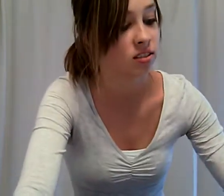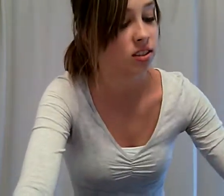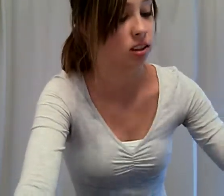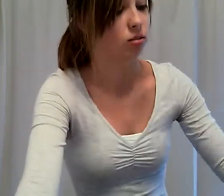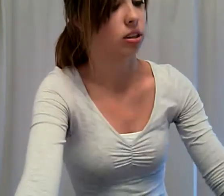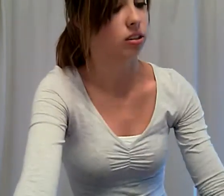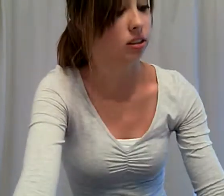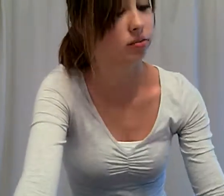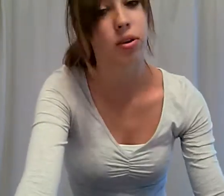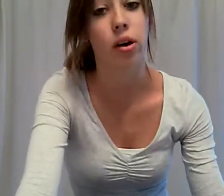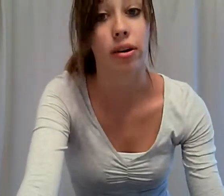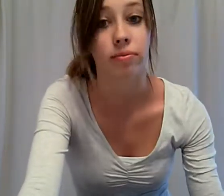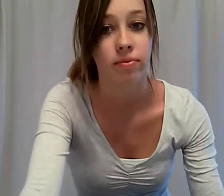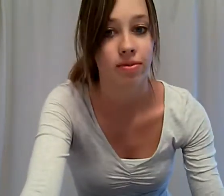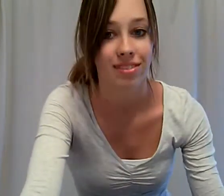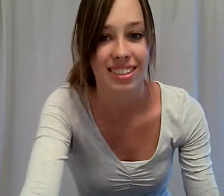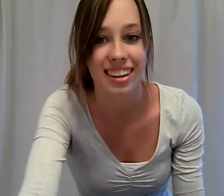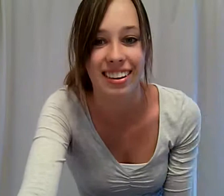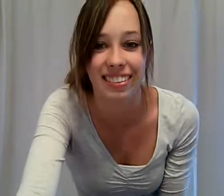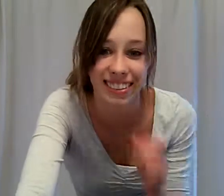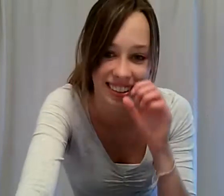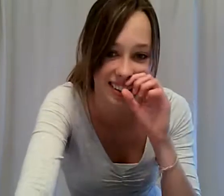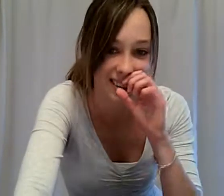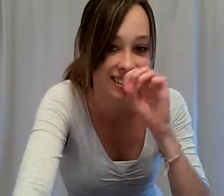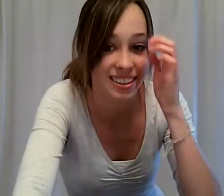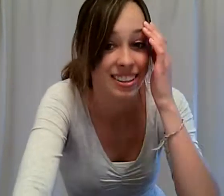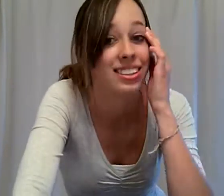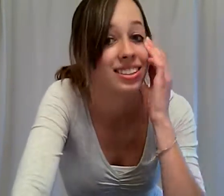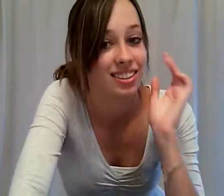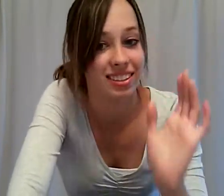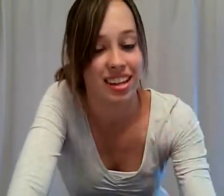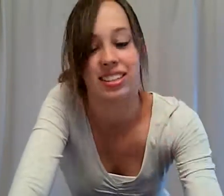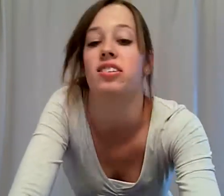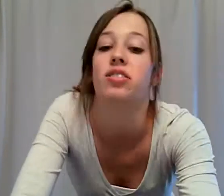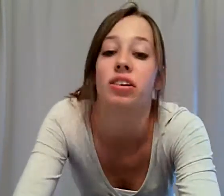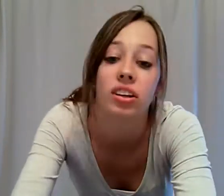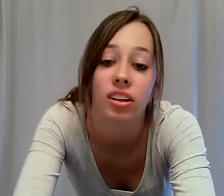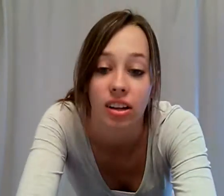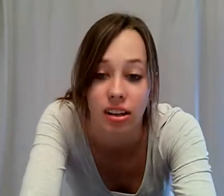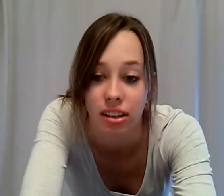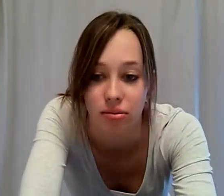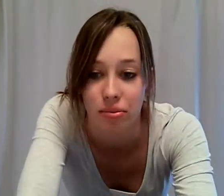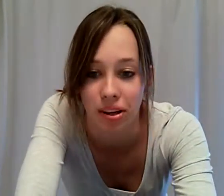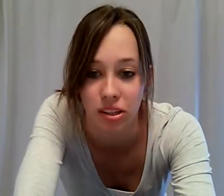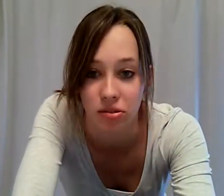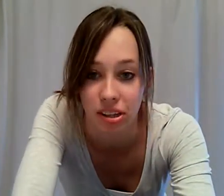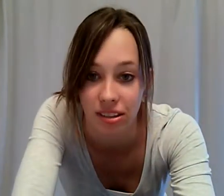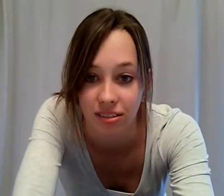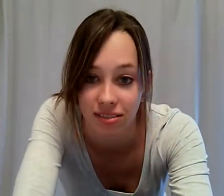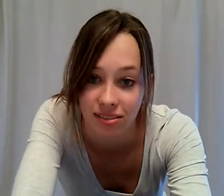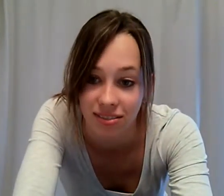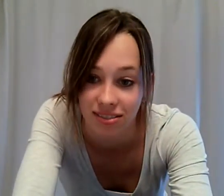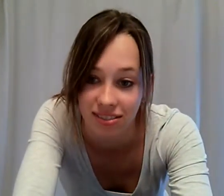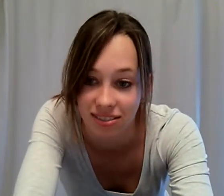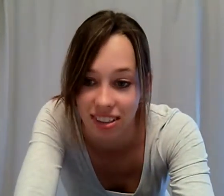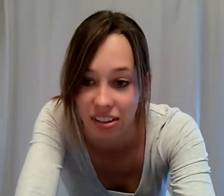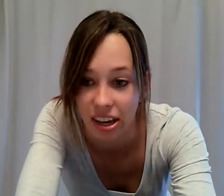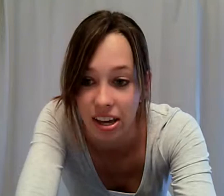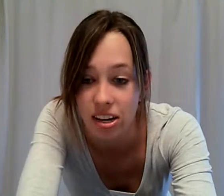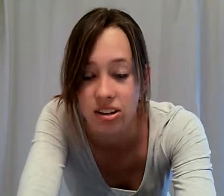Oh that's it. Okay. So that's how you do it. That's why I'm not going to do it again. Okay. And